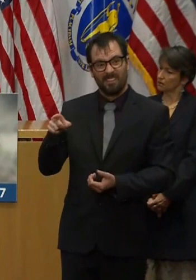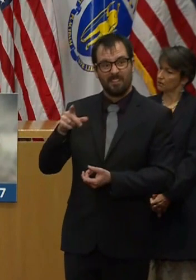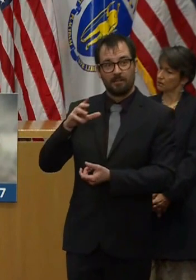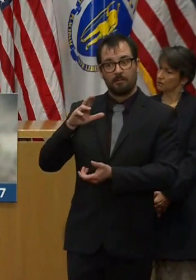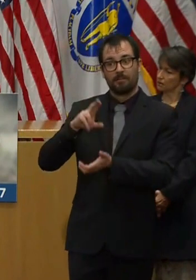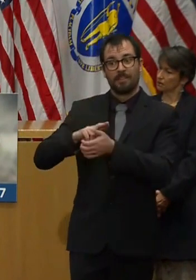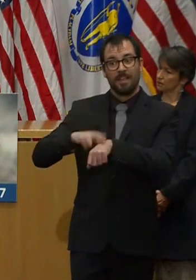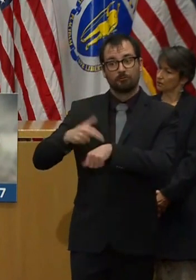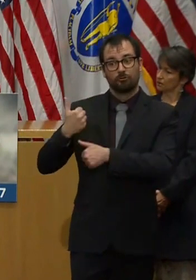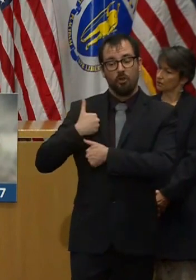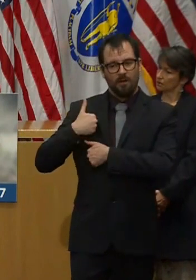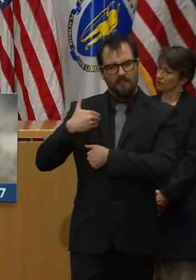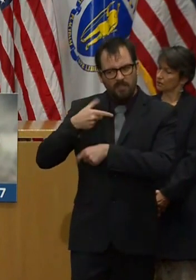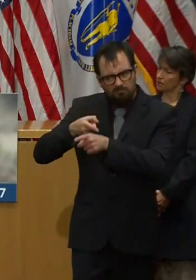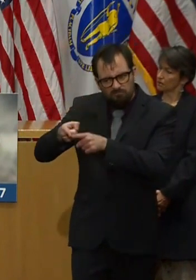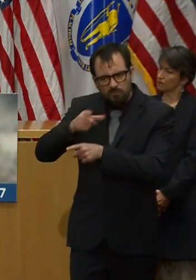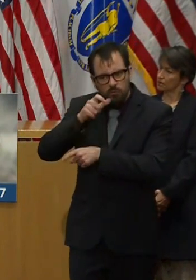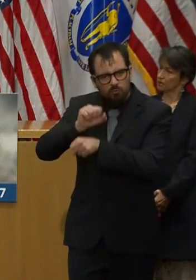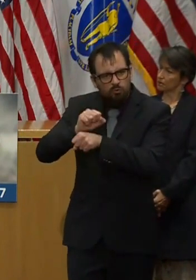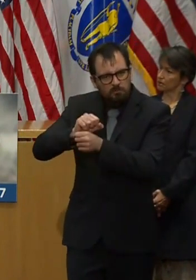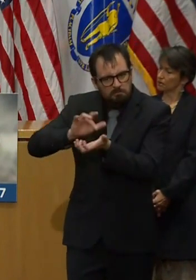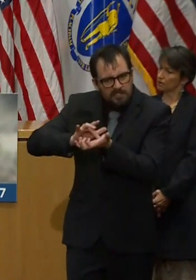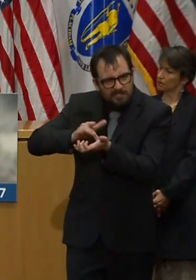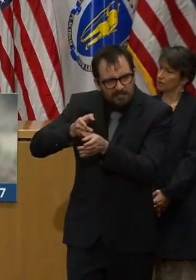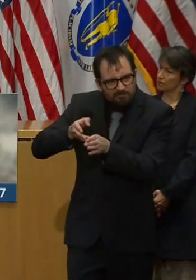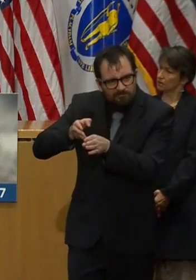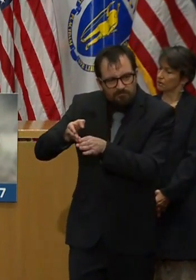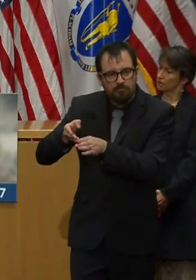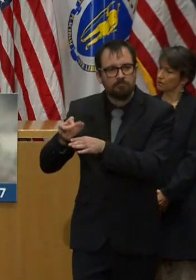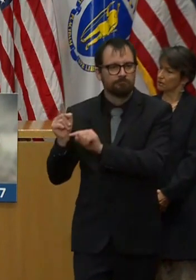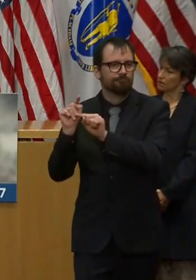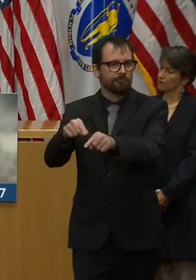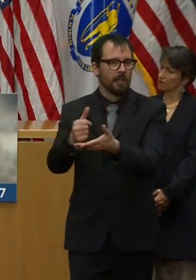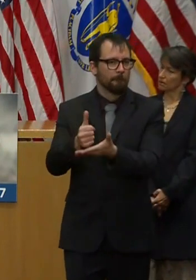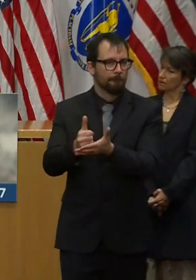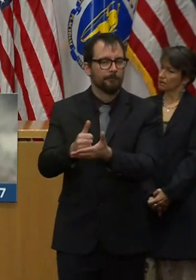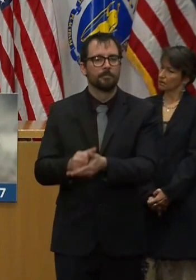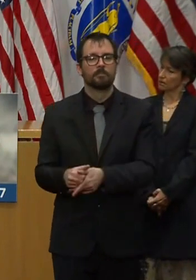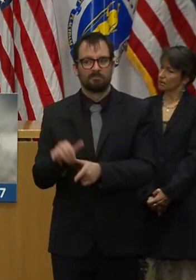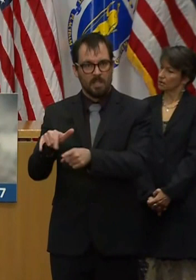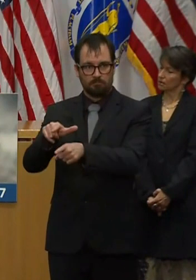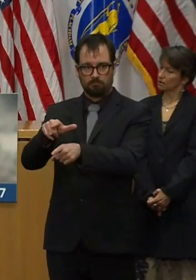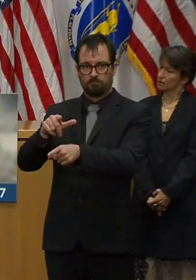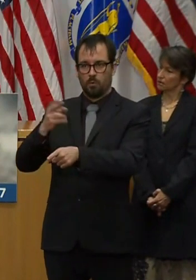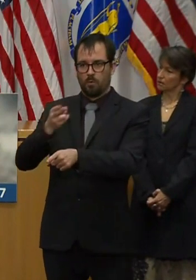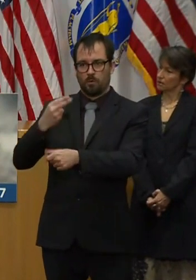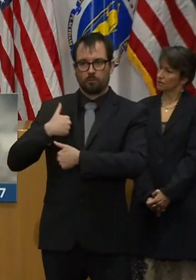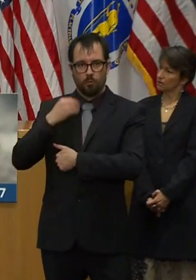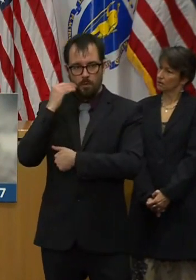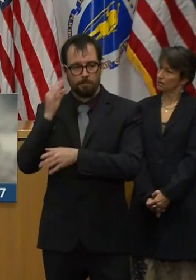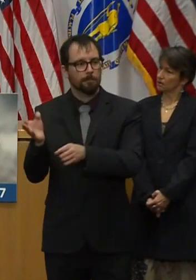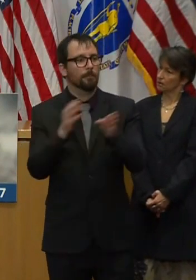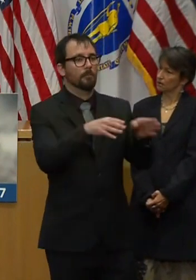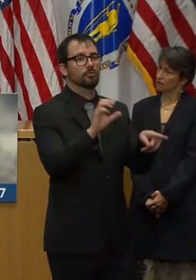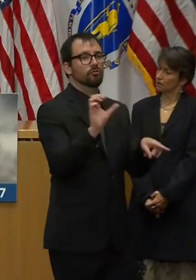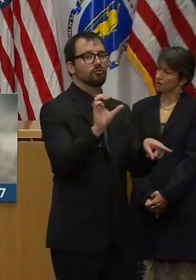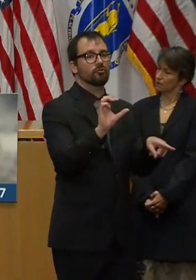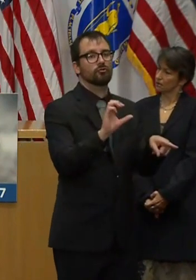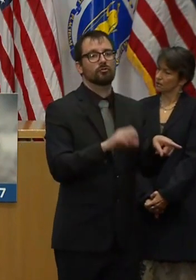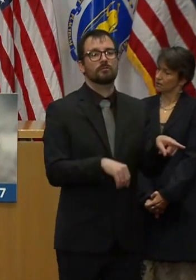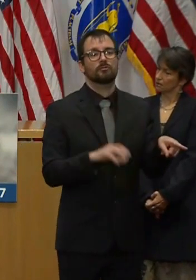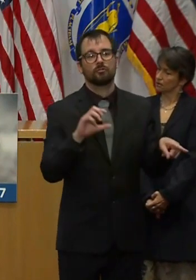Chelsea, as we have reported before, there have been two resident deaths.